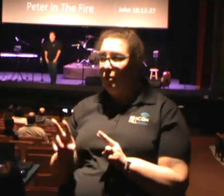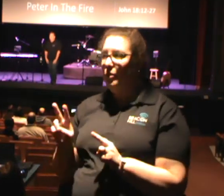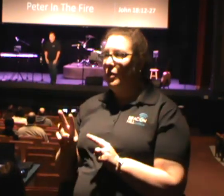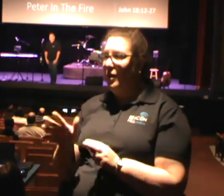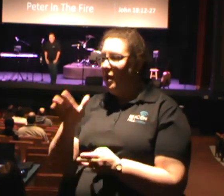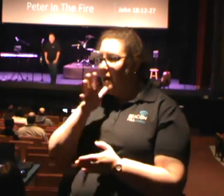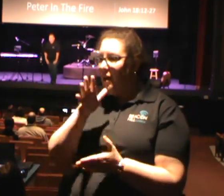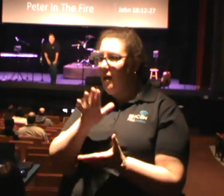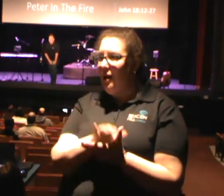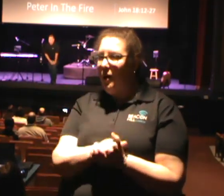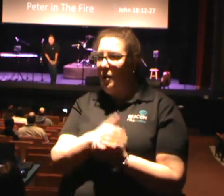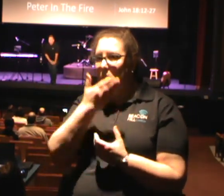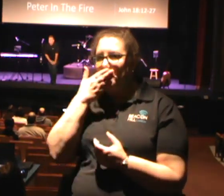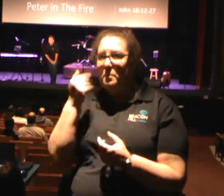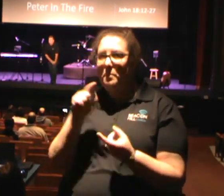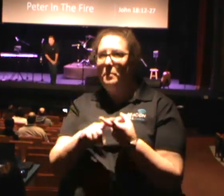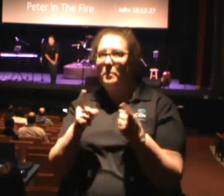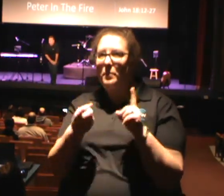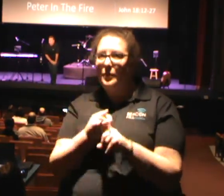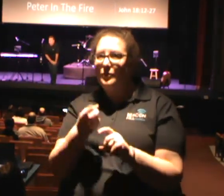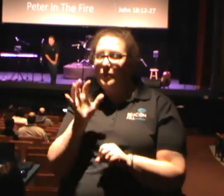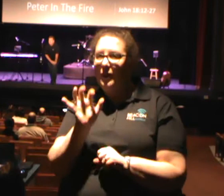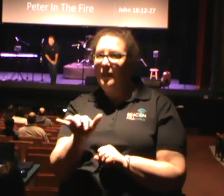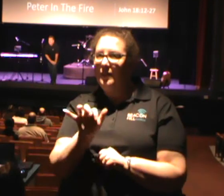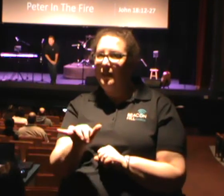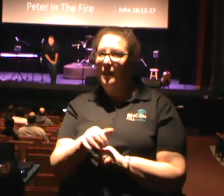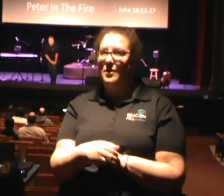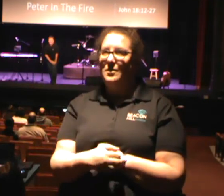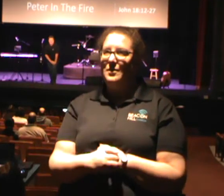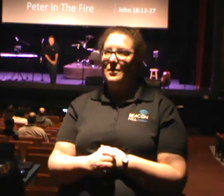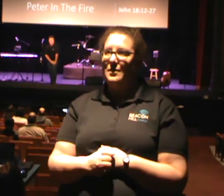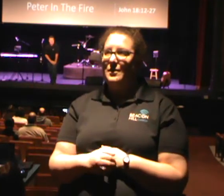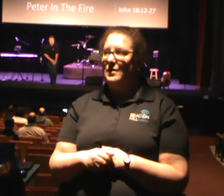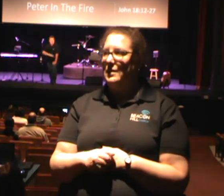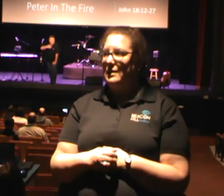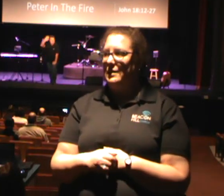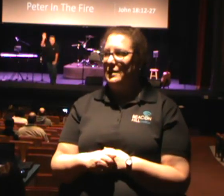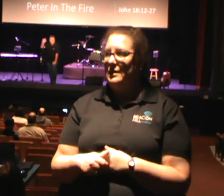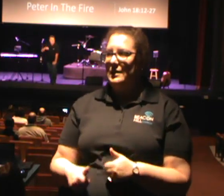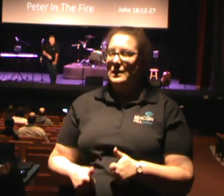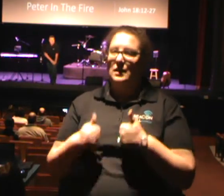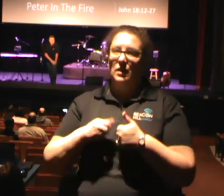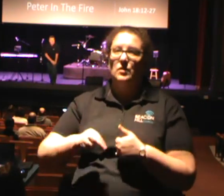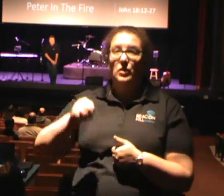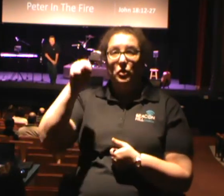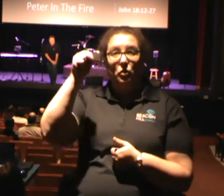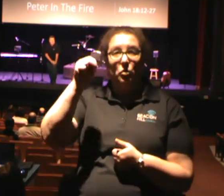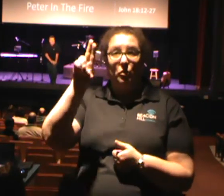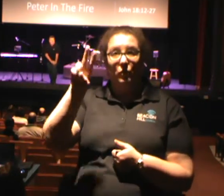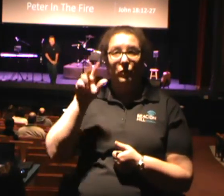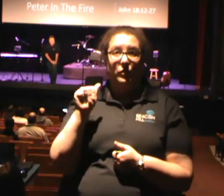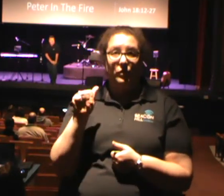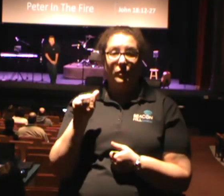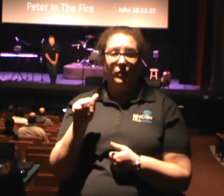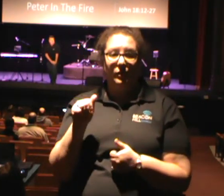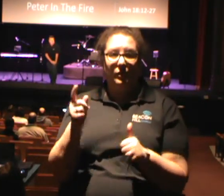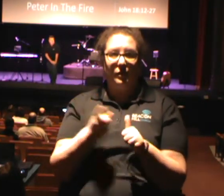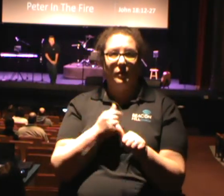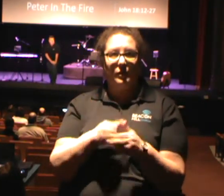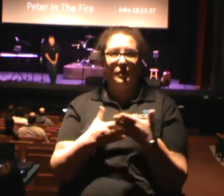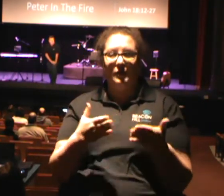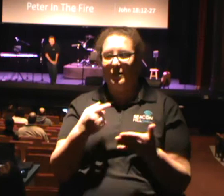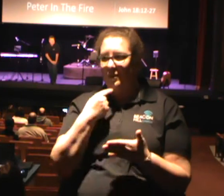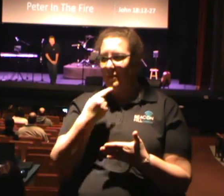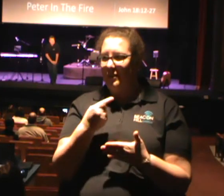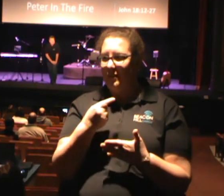his wife's best friend was on that dance floor, Myrtle Beach John. And he lived in it. He lived up in northern Virginia. And the first thing he said, well,